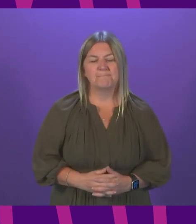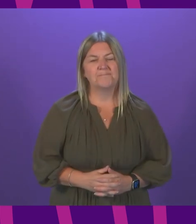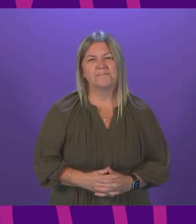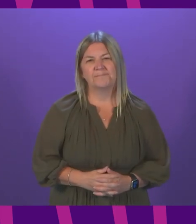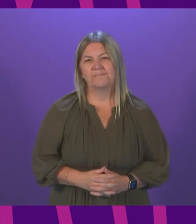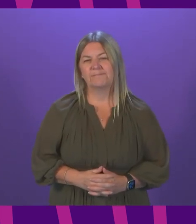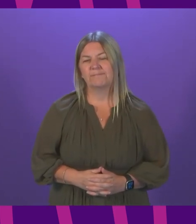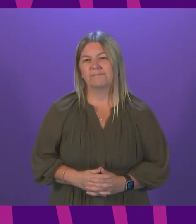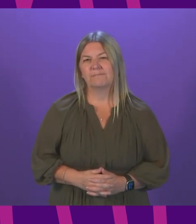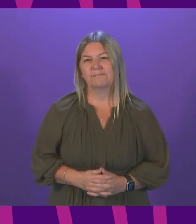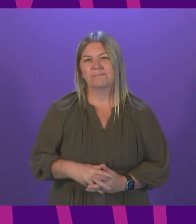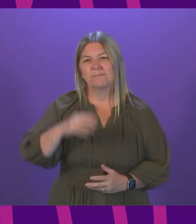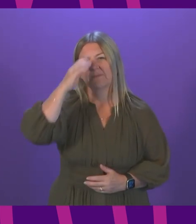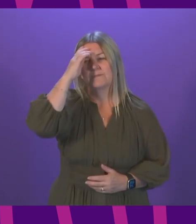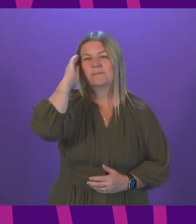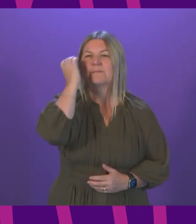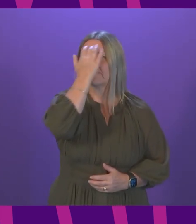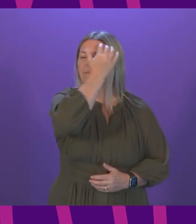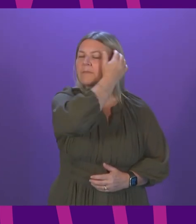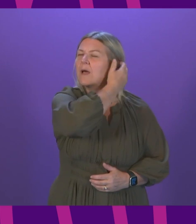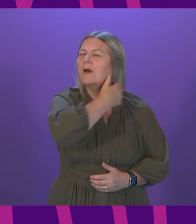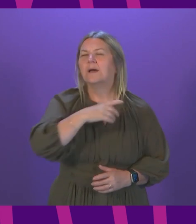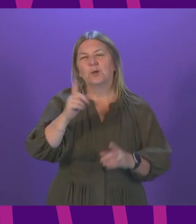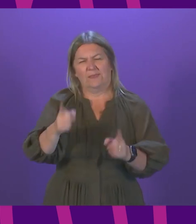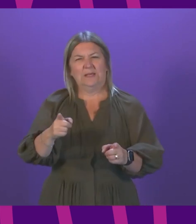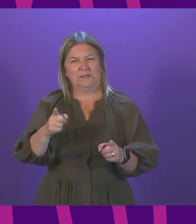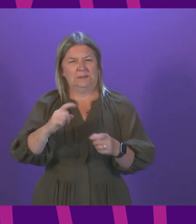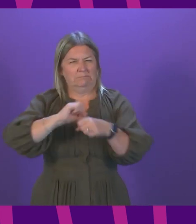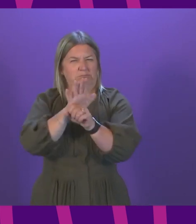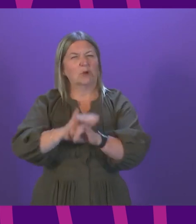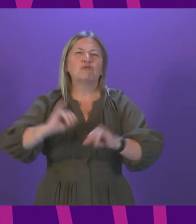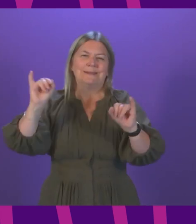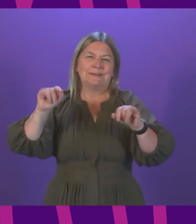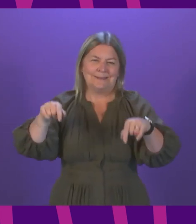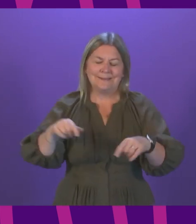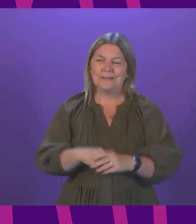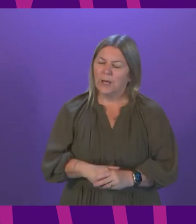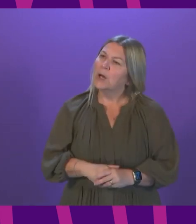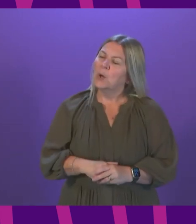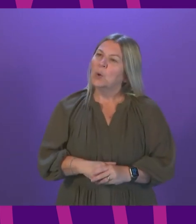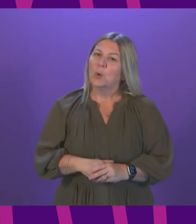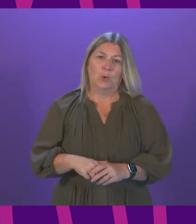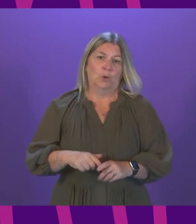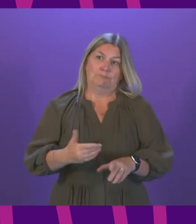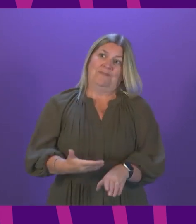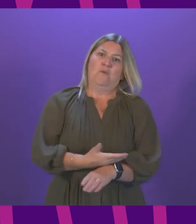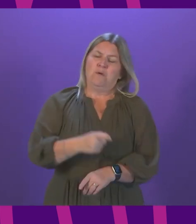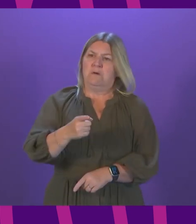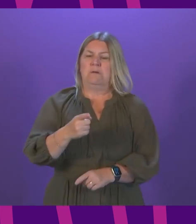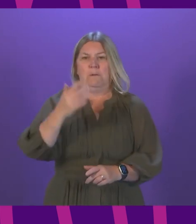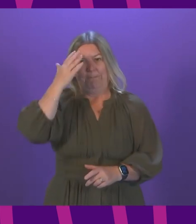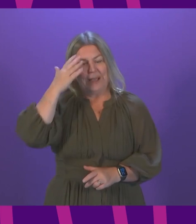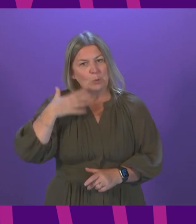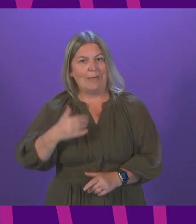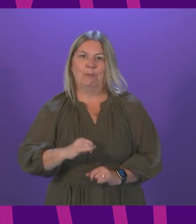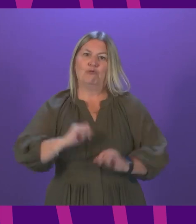Thank you, presiding officer. We went into this public health crisis with a pre-existing mental health crisis. Having a greater number